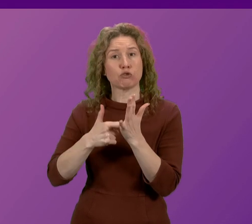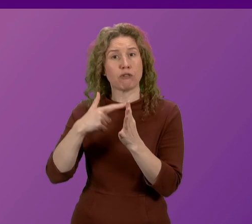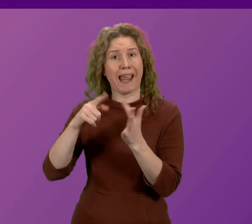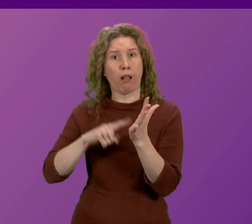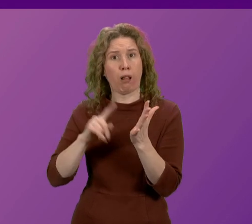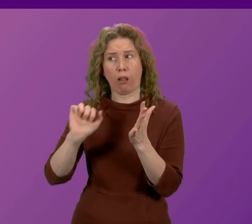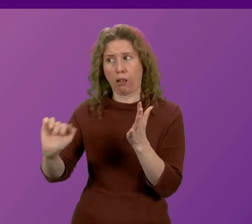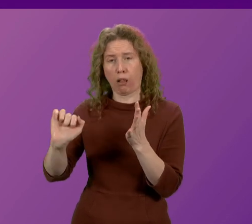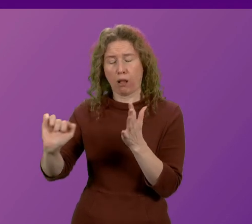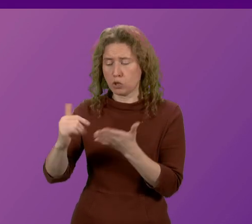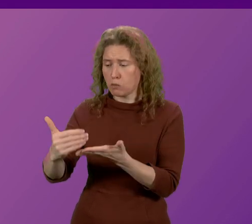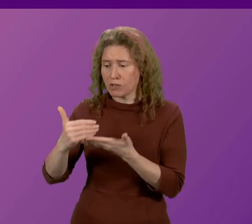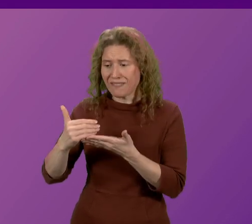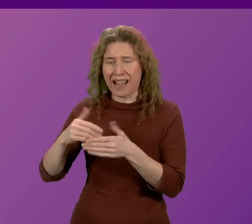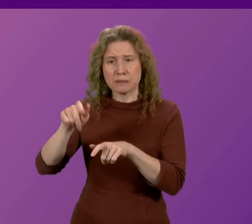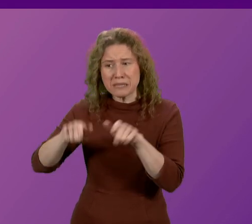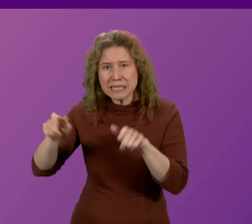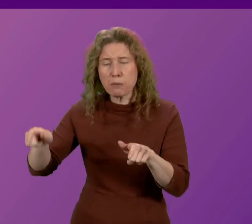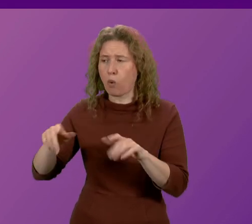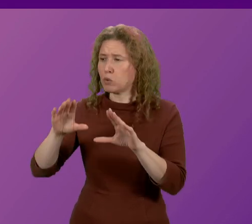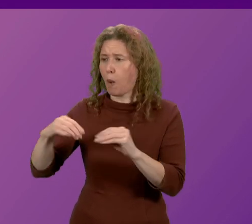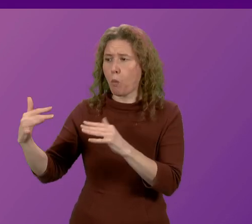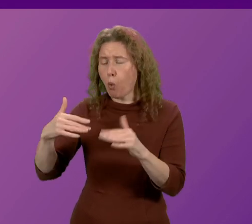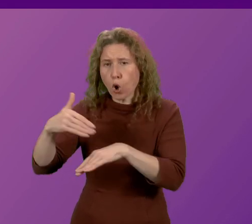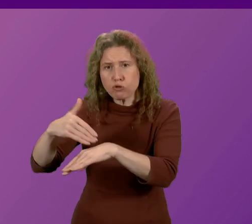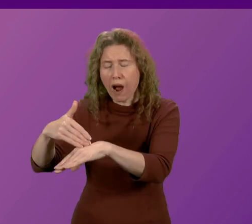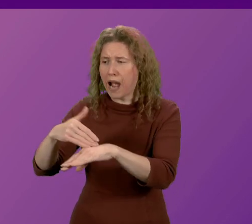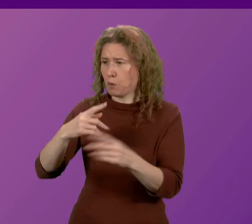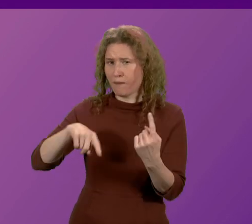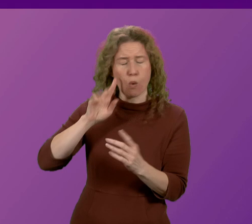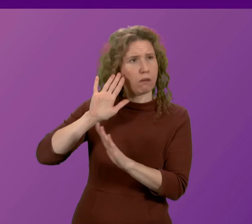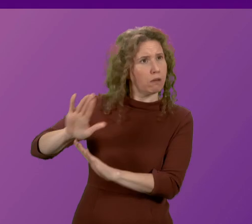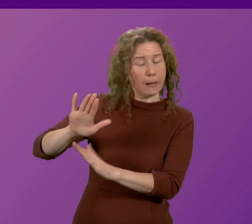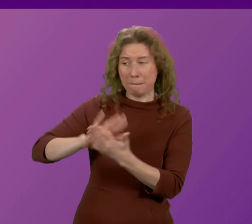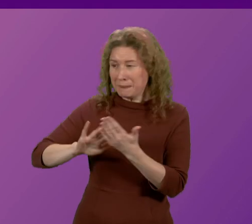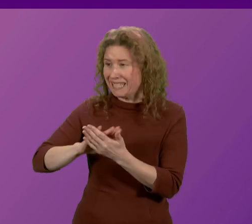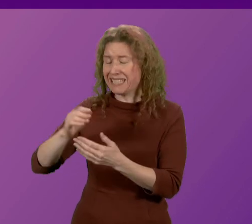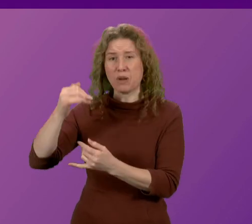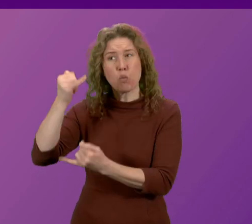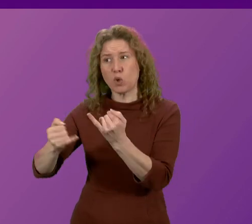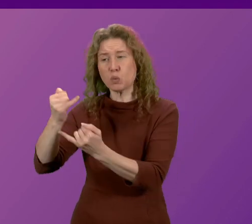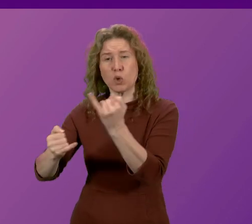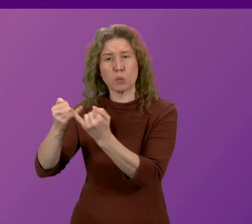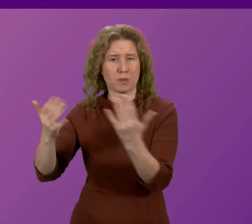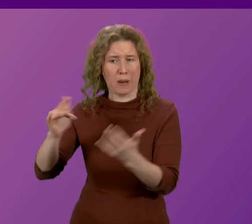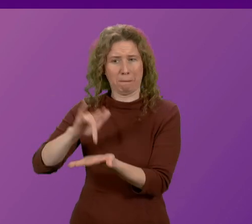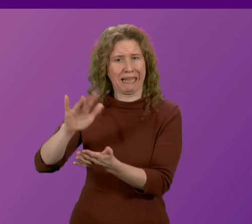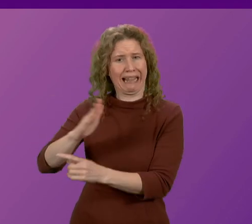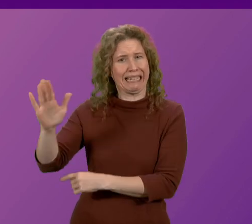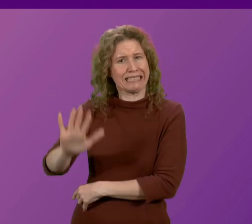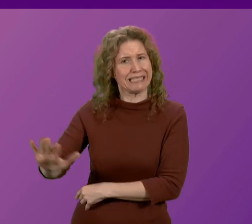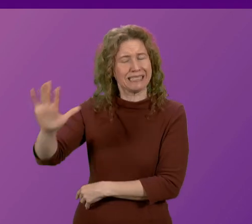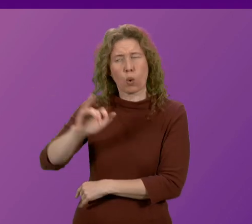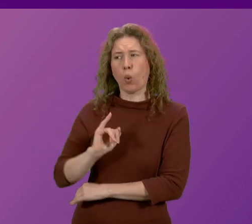civilians or to prevent war crimes has made escalation of violence in the Middle East inevitable. And through devolved funding